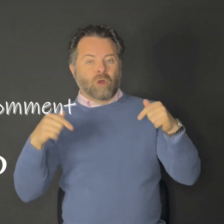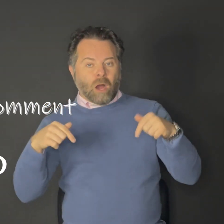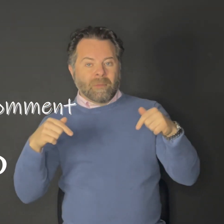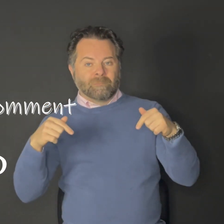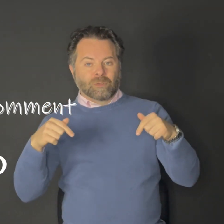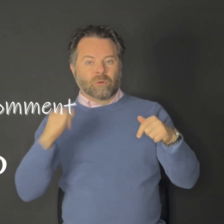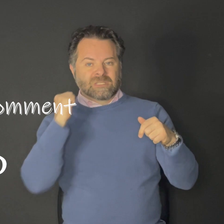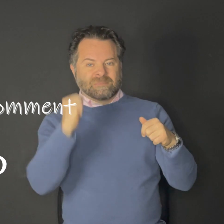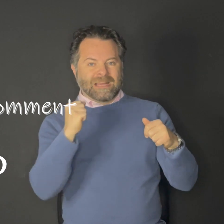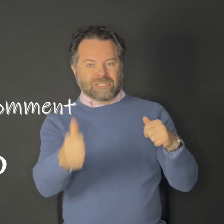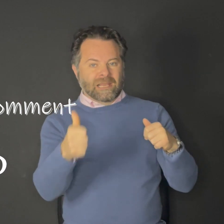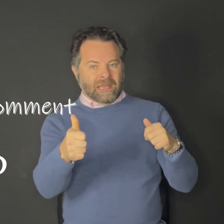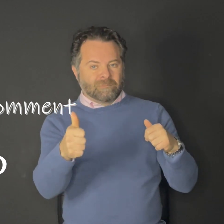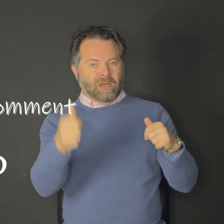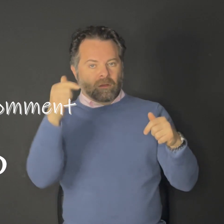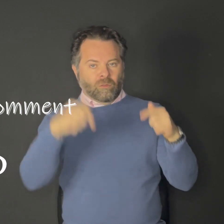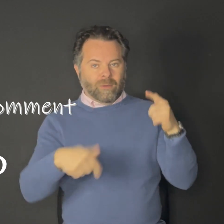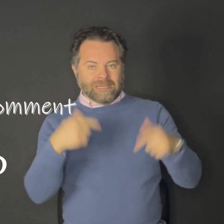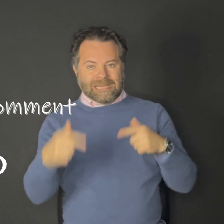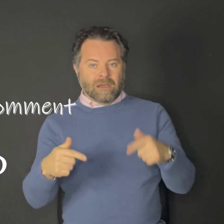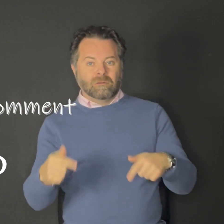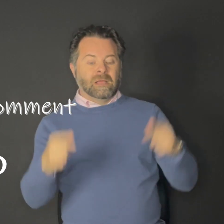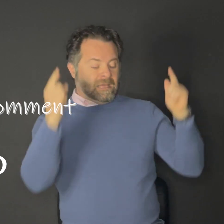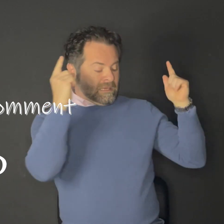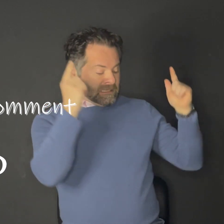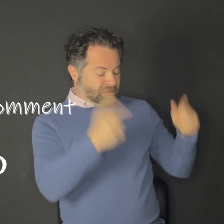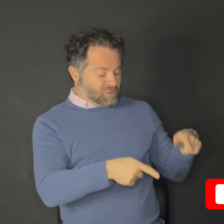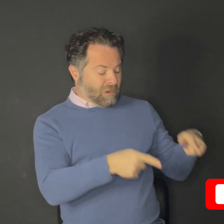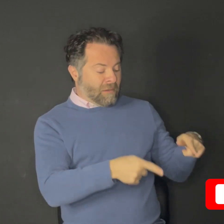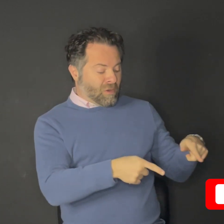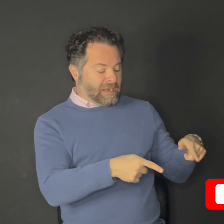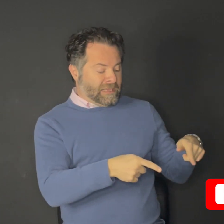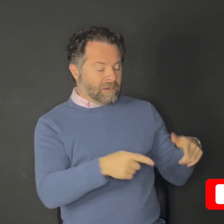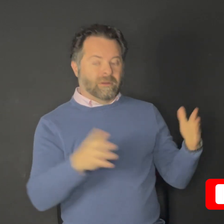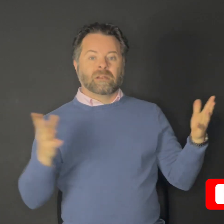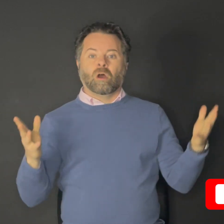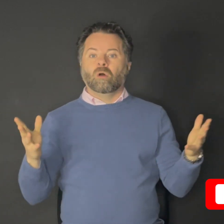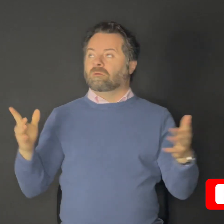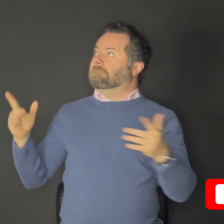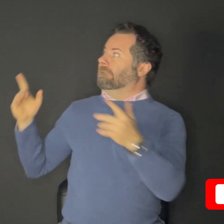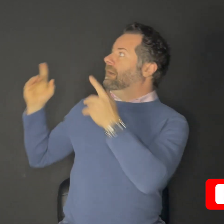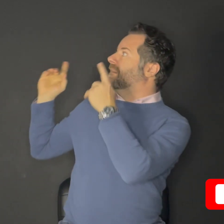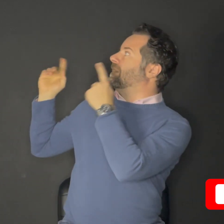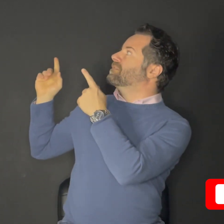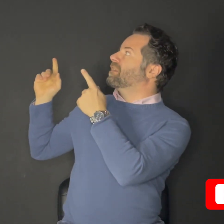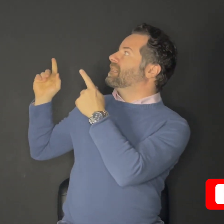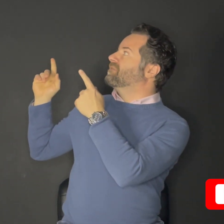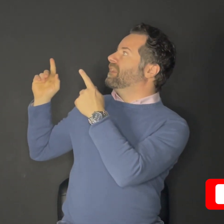comment below and smash that like button on the way down. Subscribe right here. And oh, here's our next video.